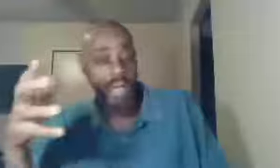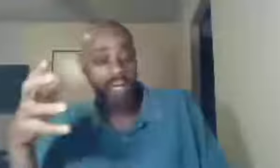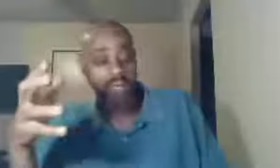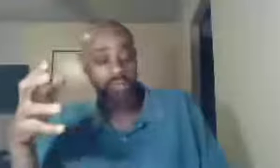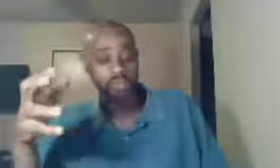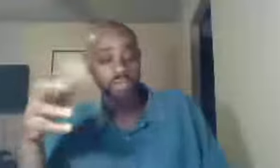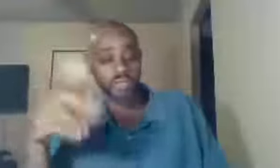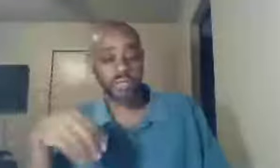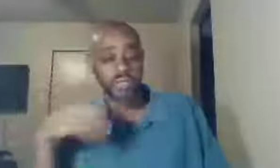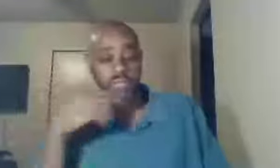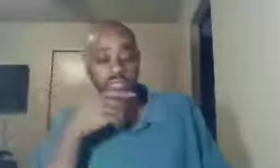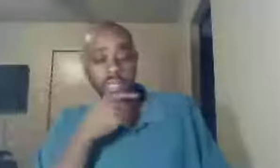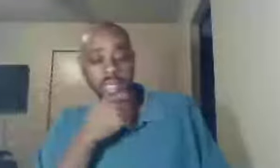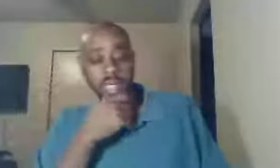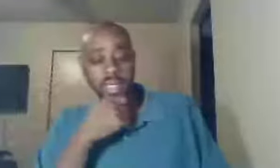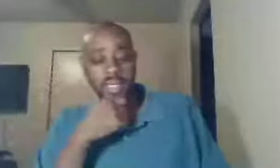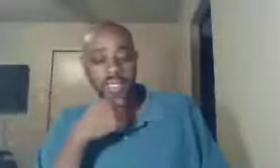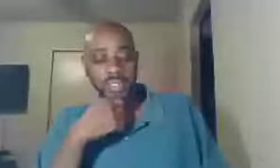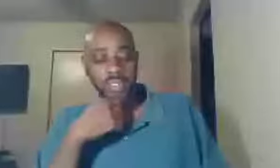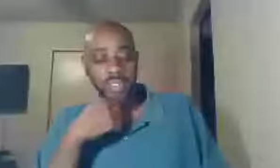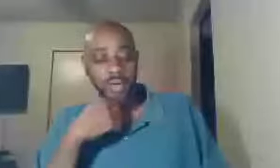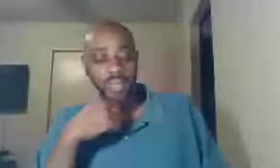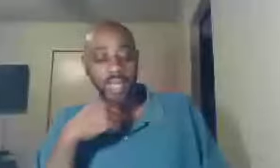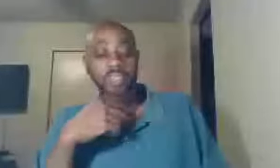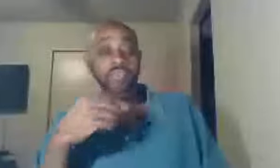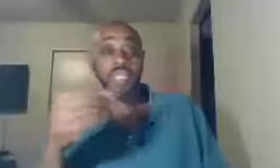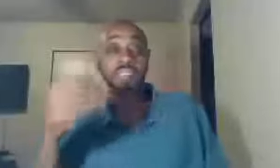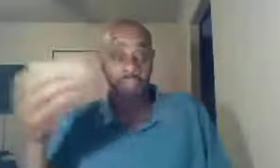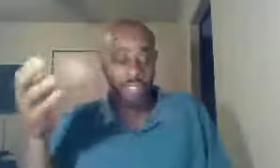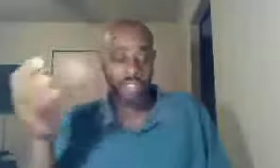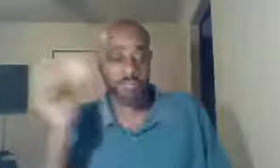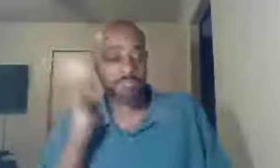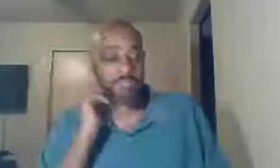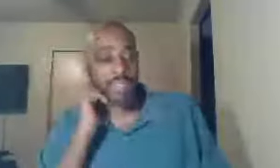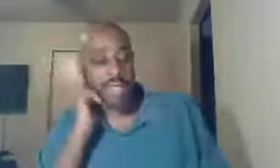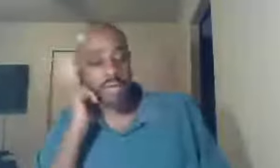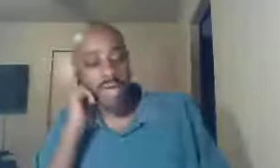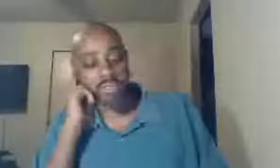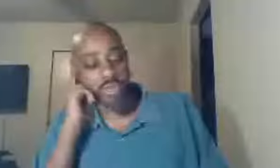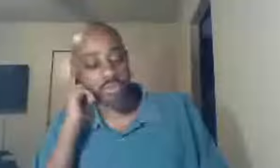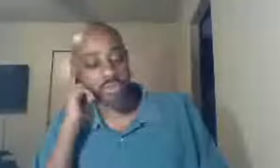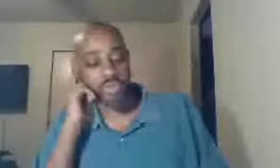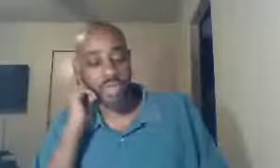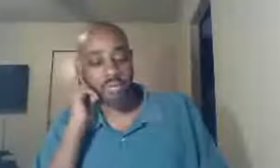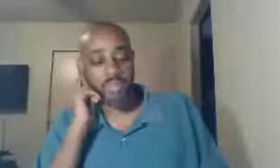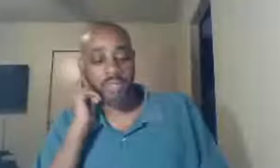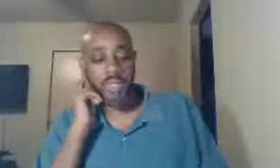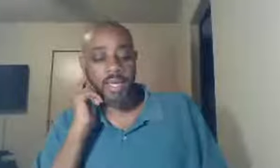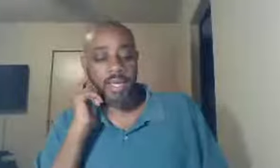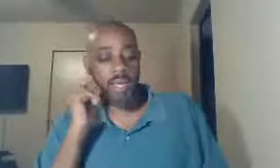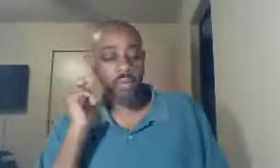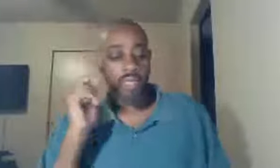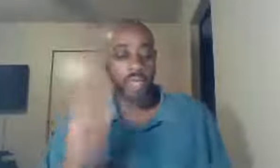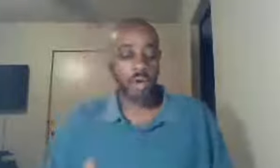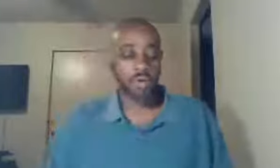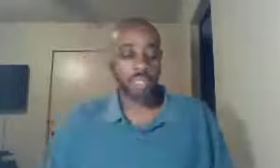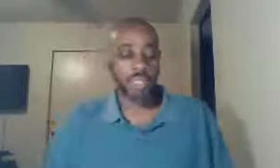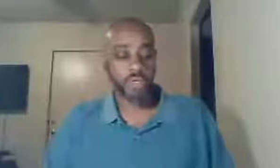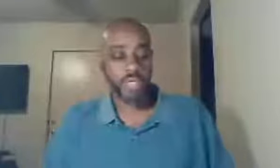got into, 1 Corinthians, we got into this particular, letter, as written to Corinth, and we know, in the Greek